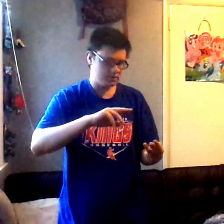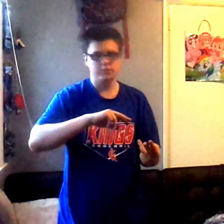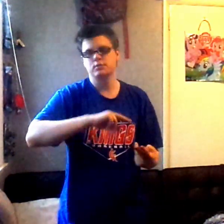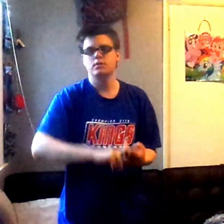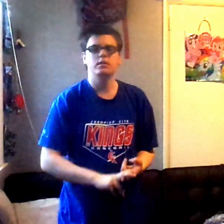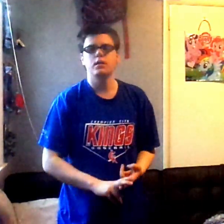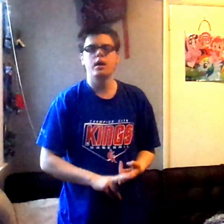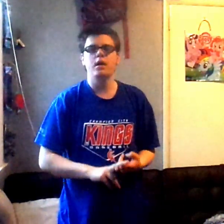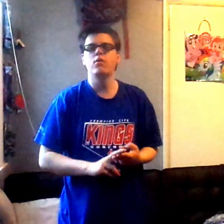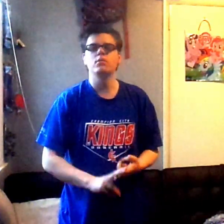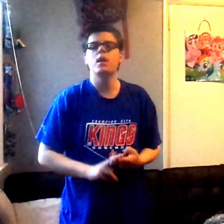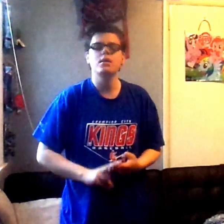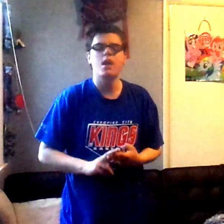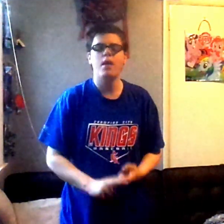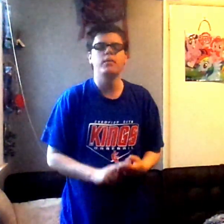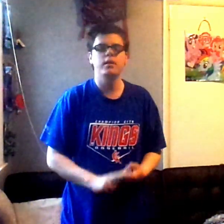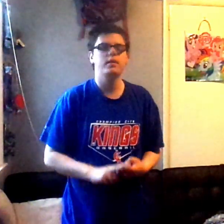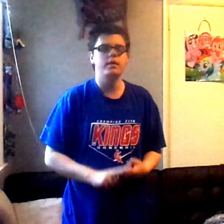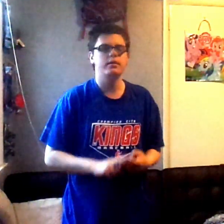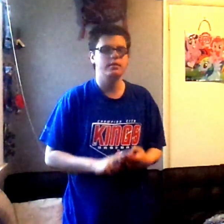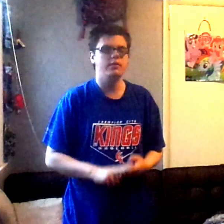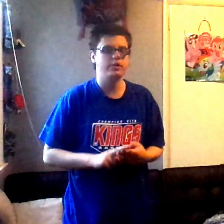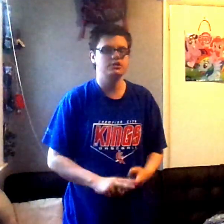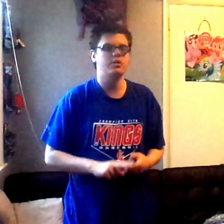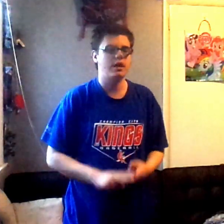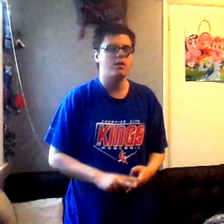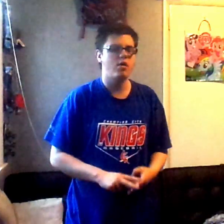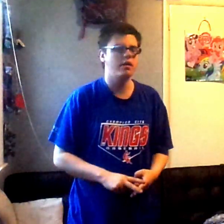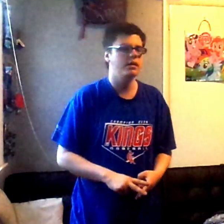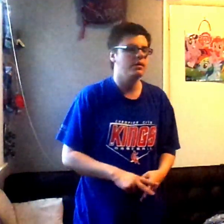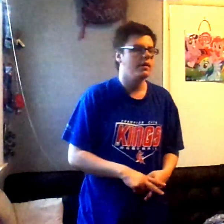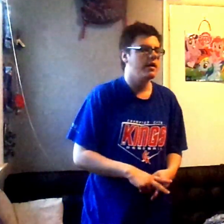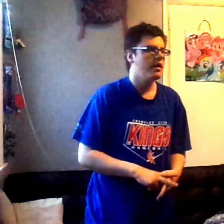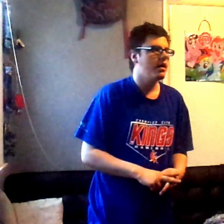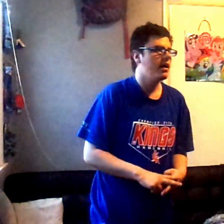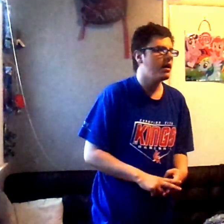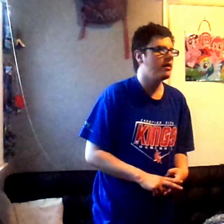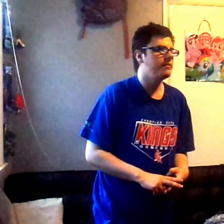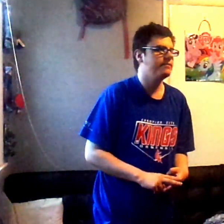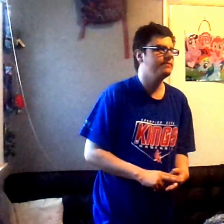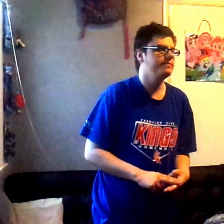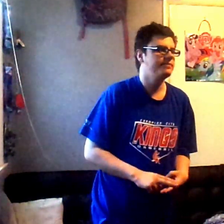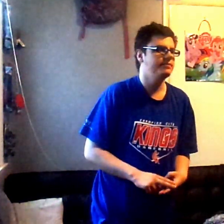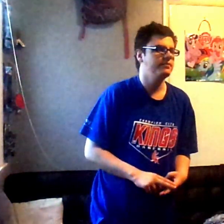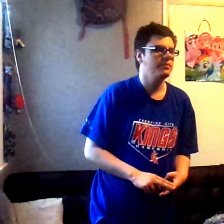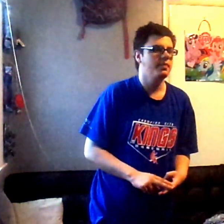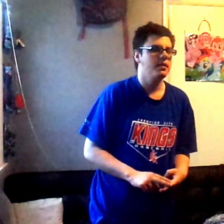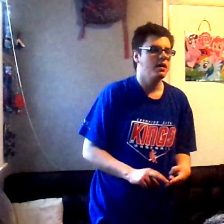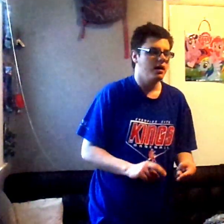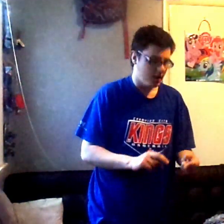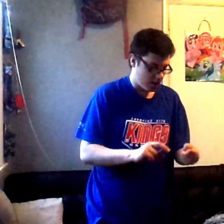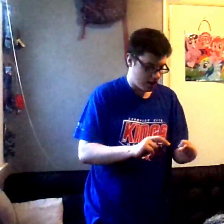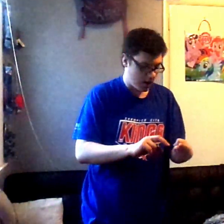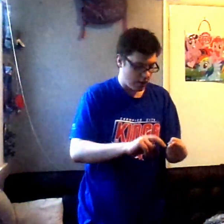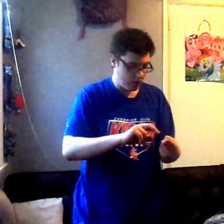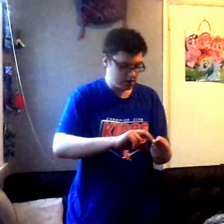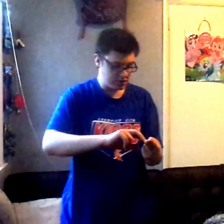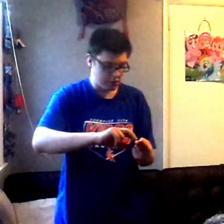there's not a whole lot of comedy in it, like in the original iCarly. Um, I wish they would